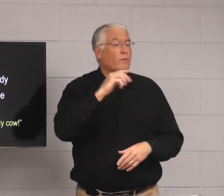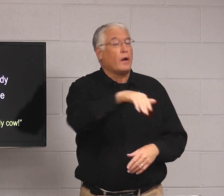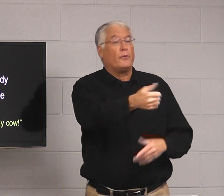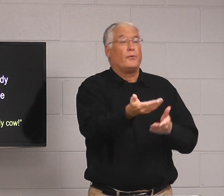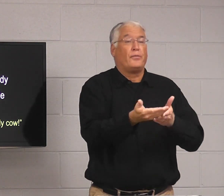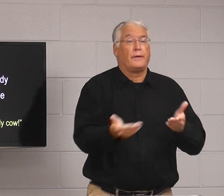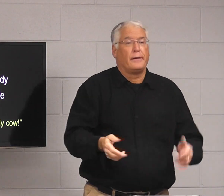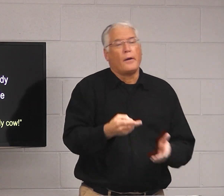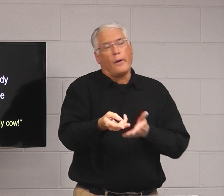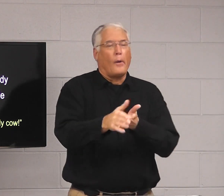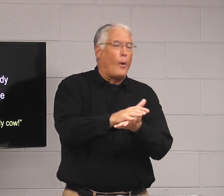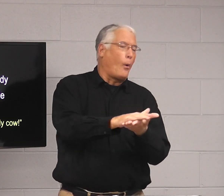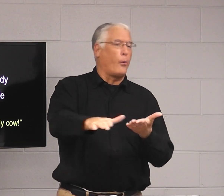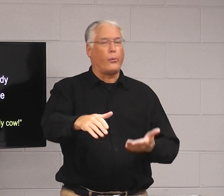But to use that for other things,